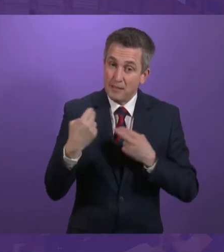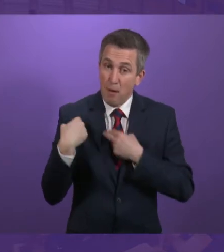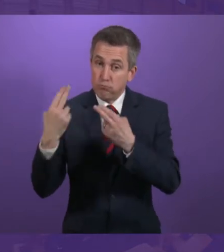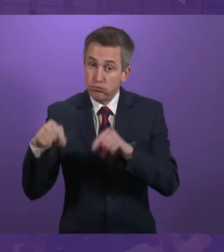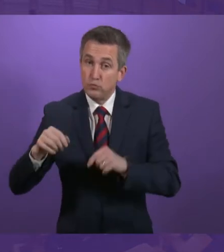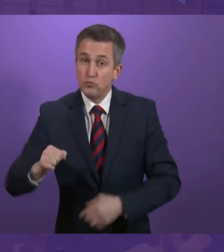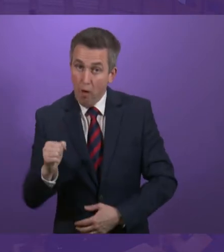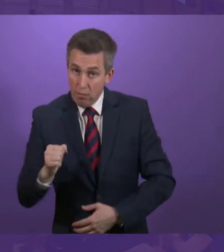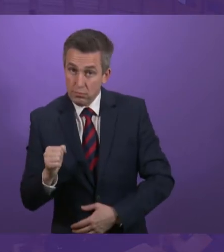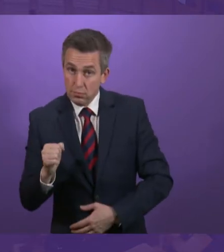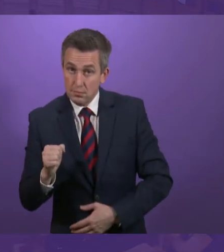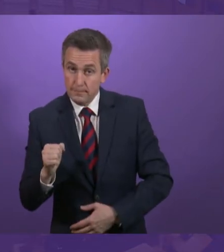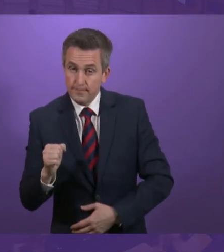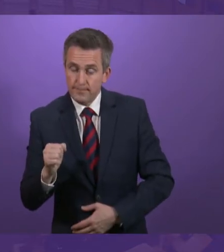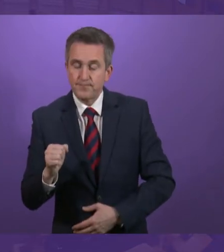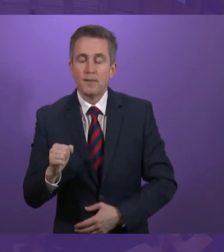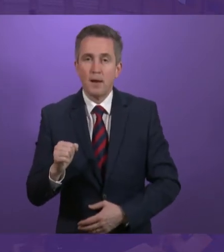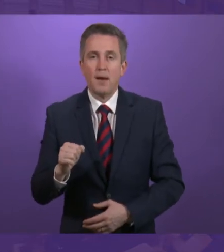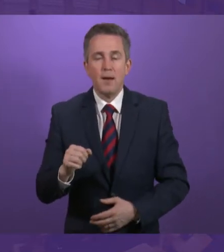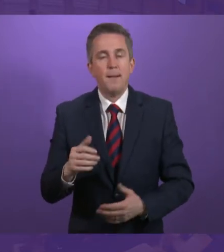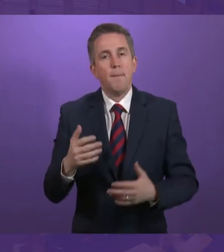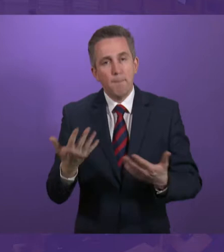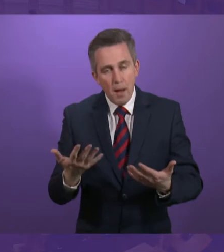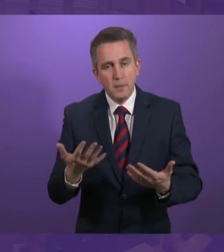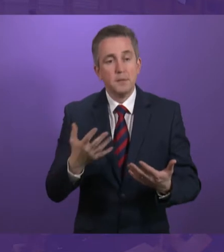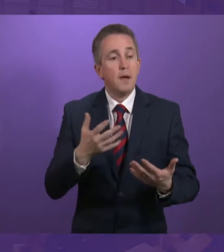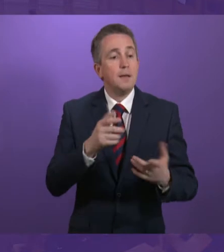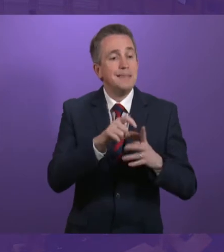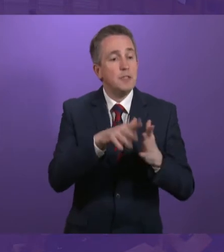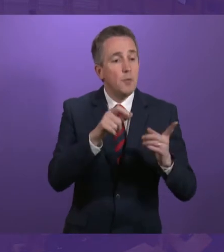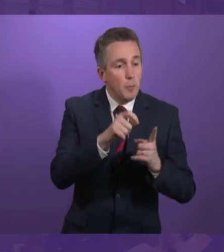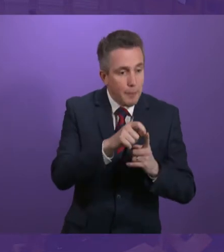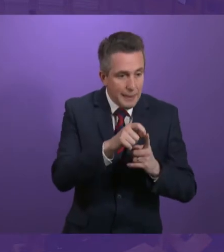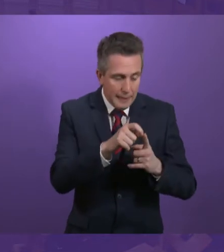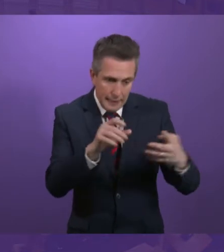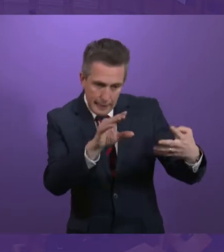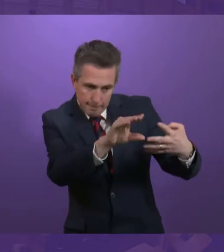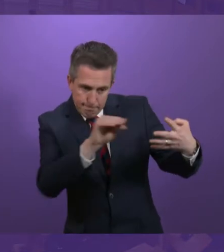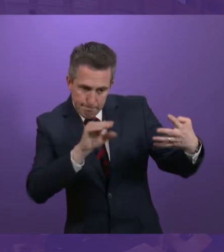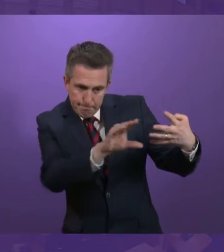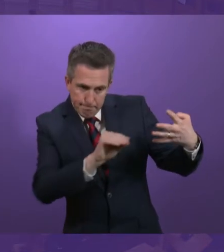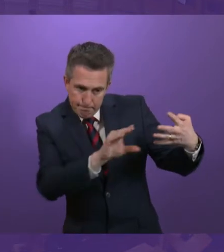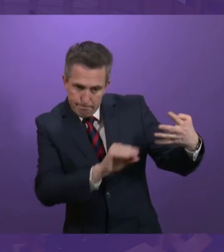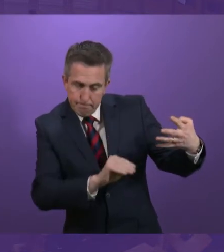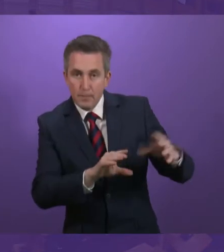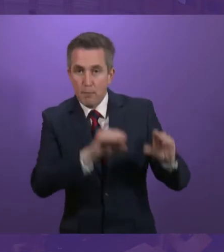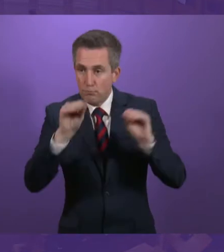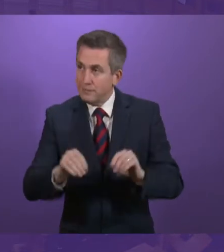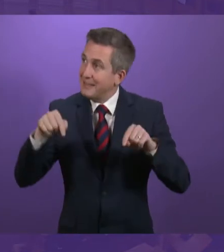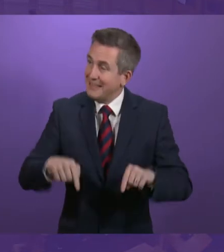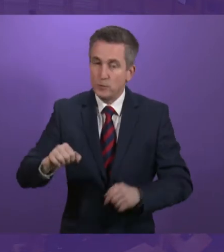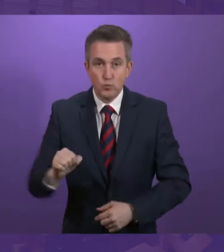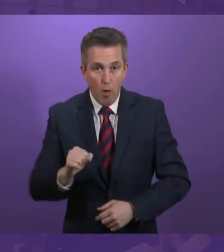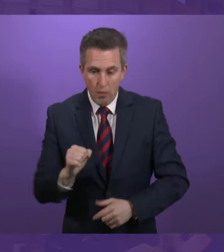starting from scratch, effectively needing to untie one set of benefits from a labyrinthine DWP system, build our own